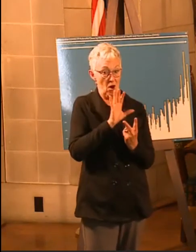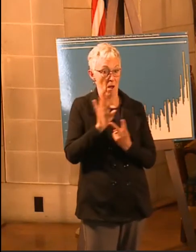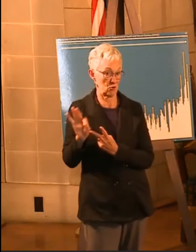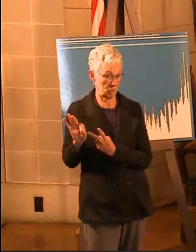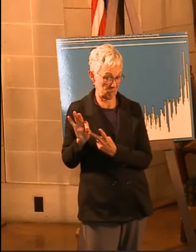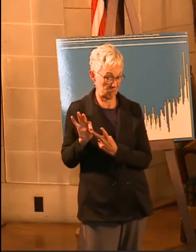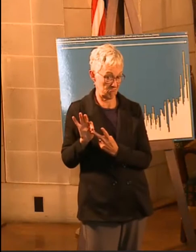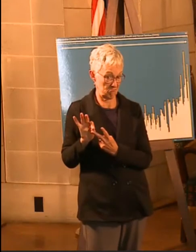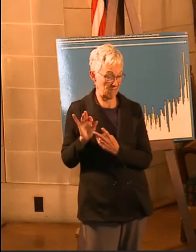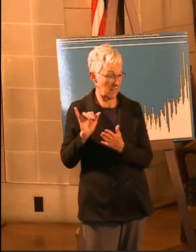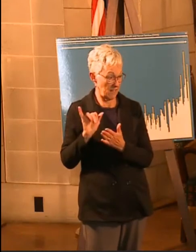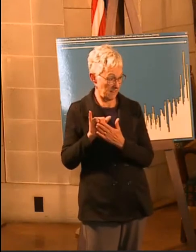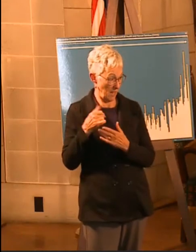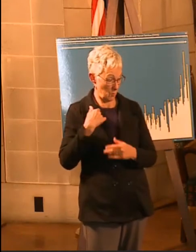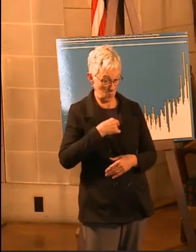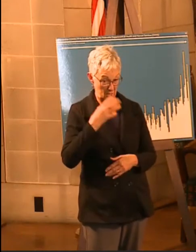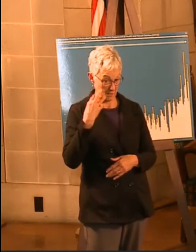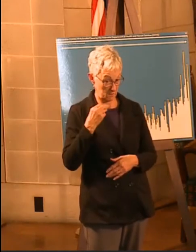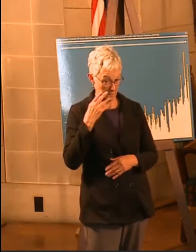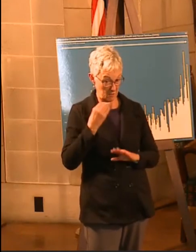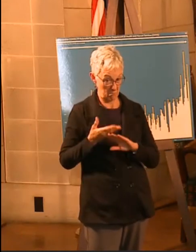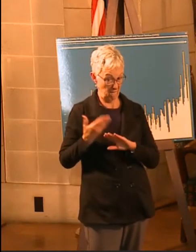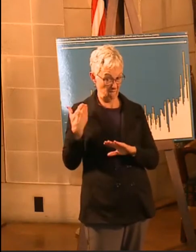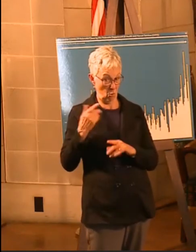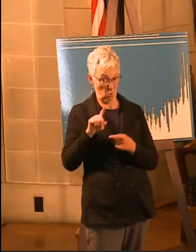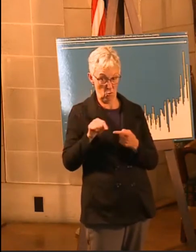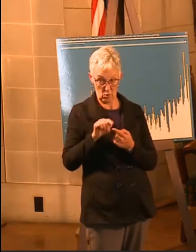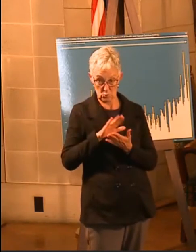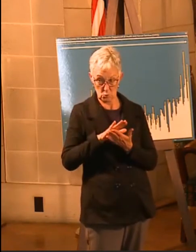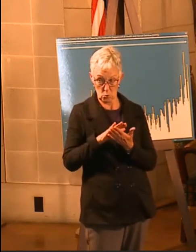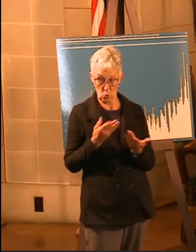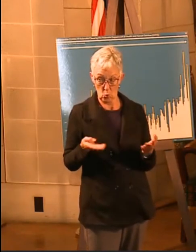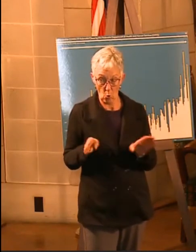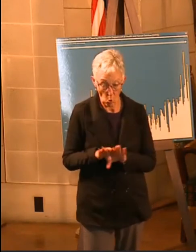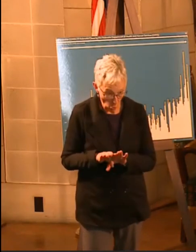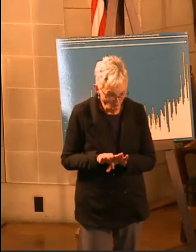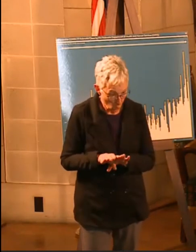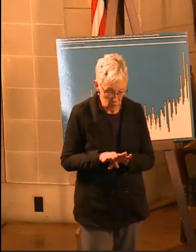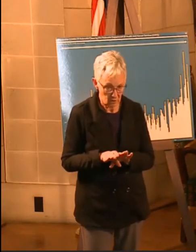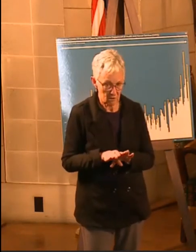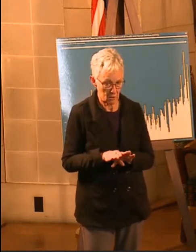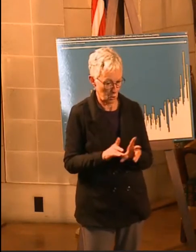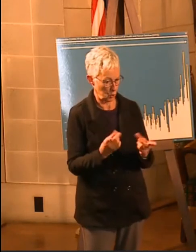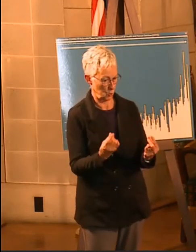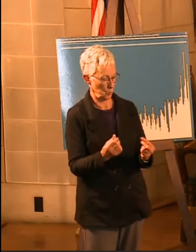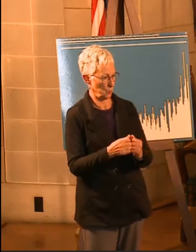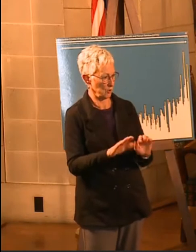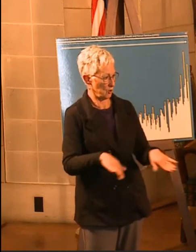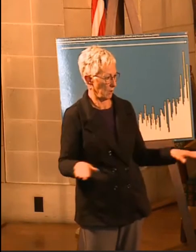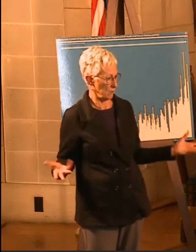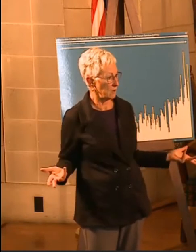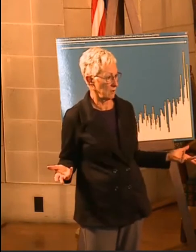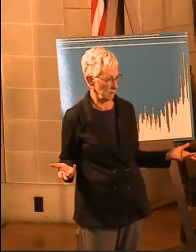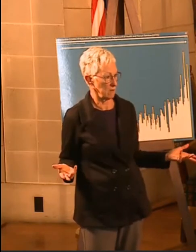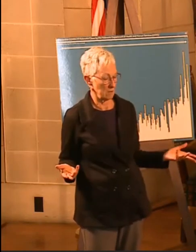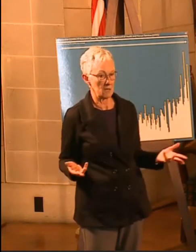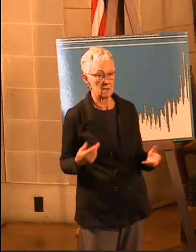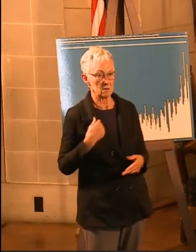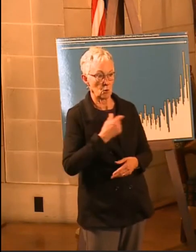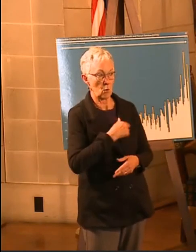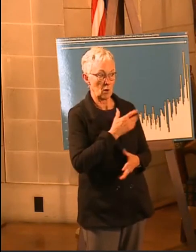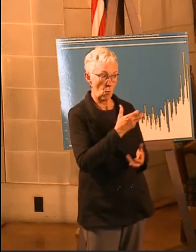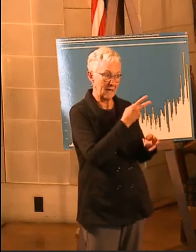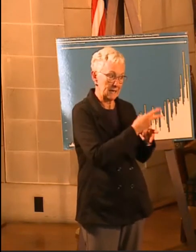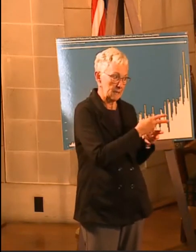all experienced when schools had to be completely shut down. And the reality for us, keeping these activities going, is following these